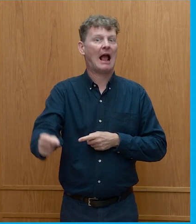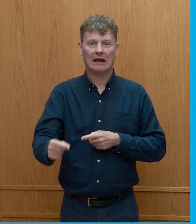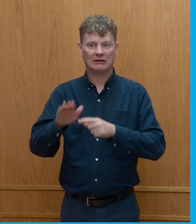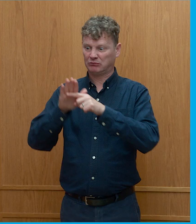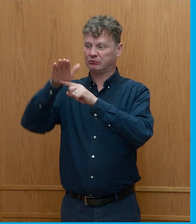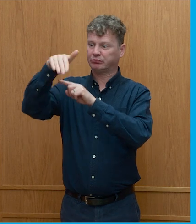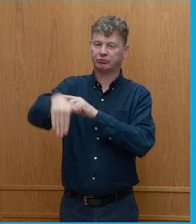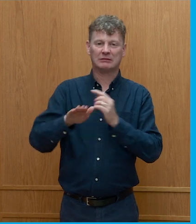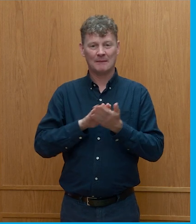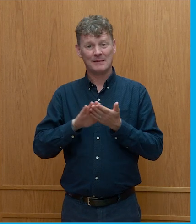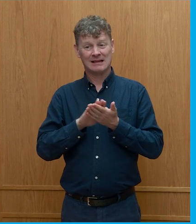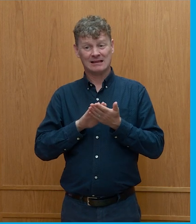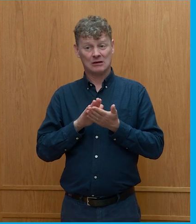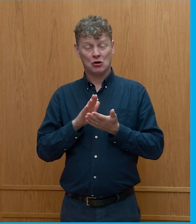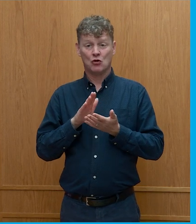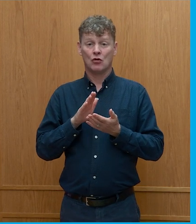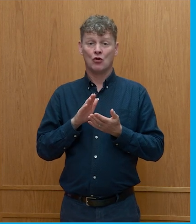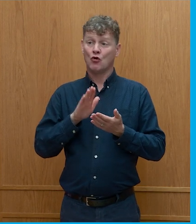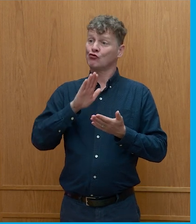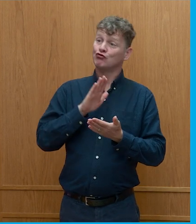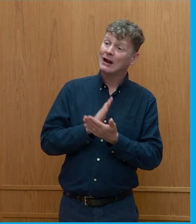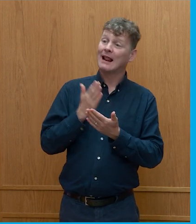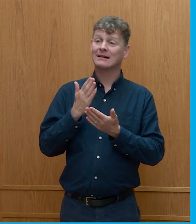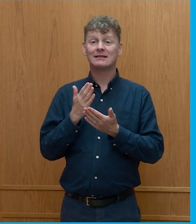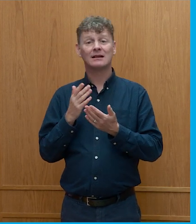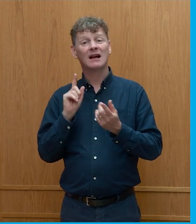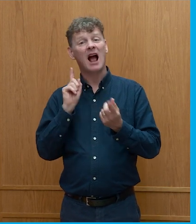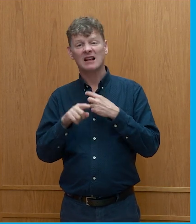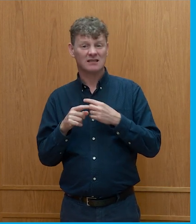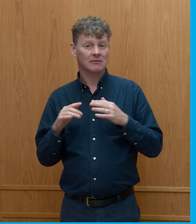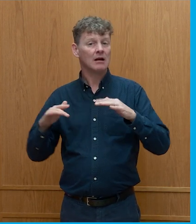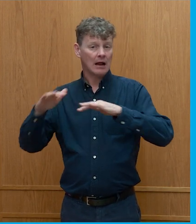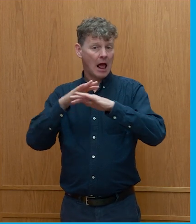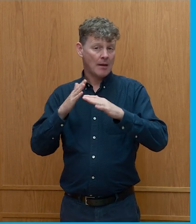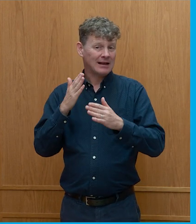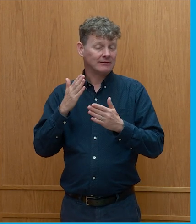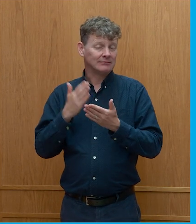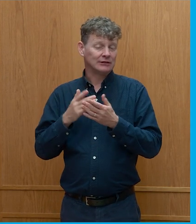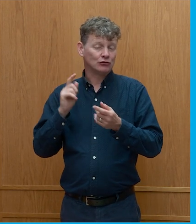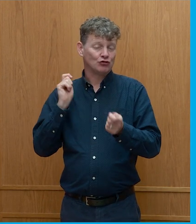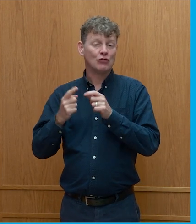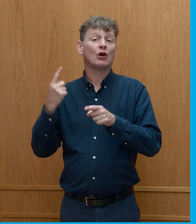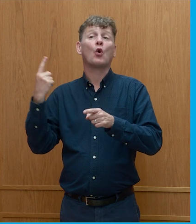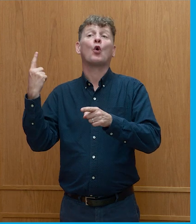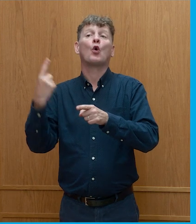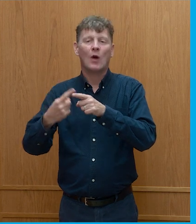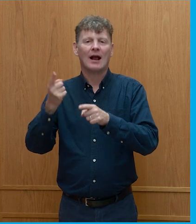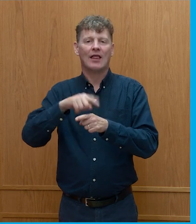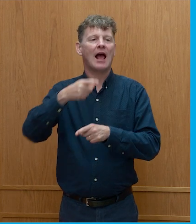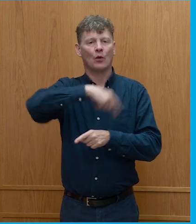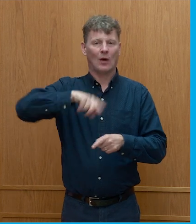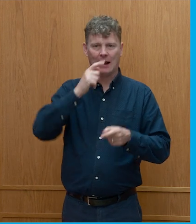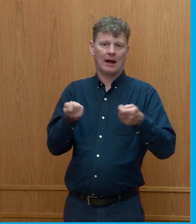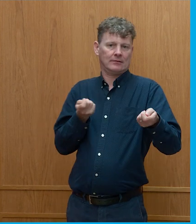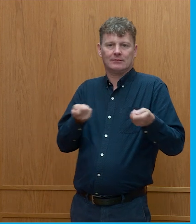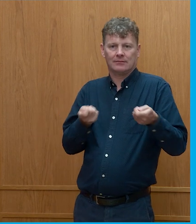solution I mean the realistic answer is that climate is changing quicker than we can deal with and we're